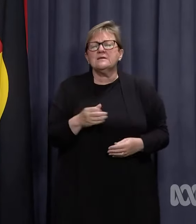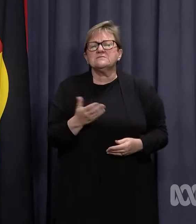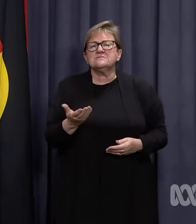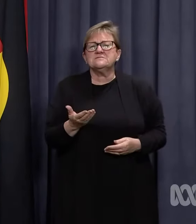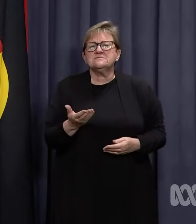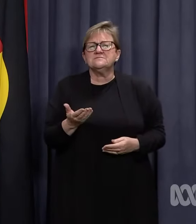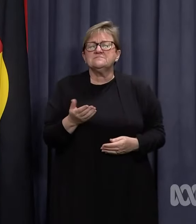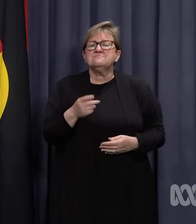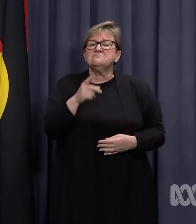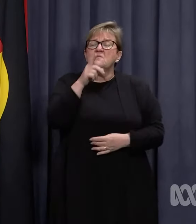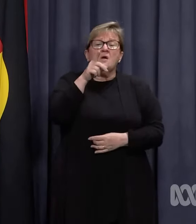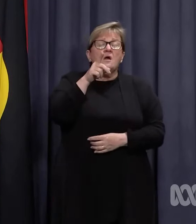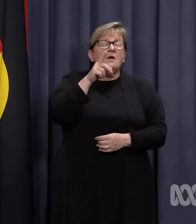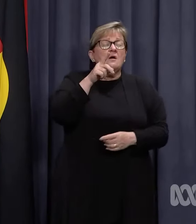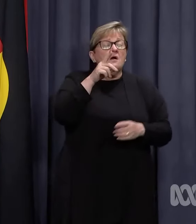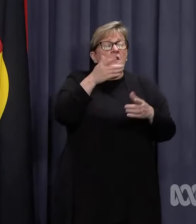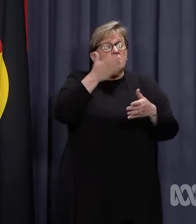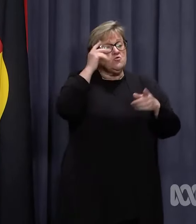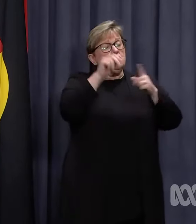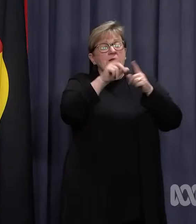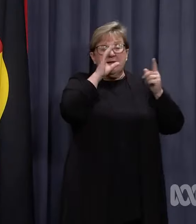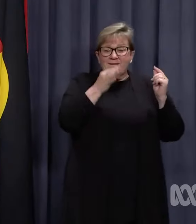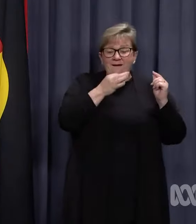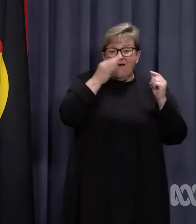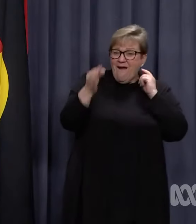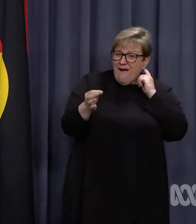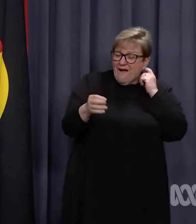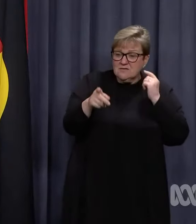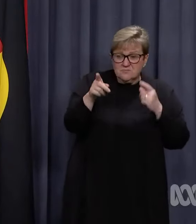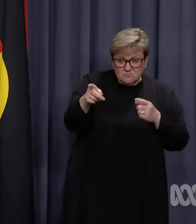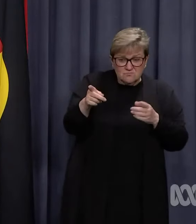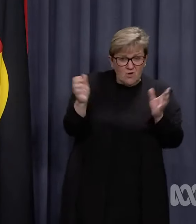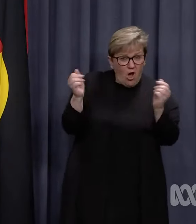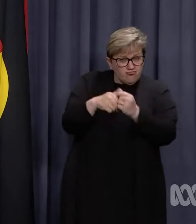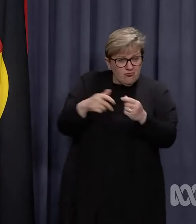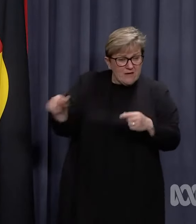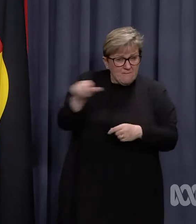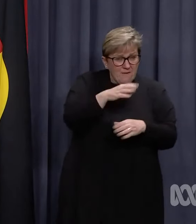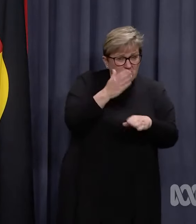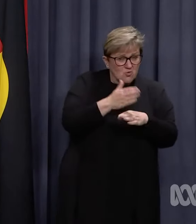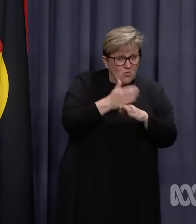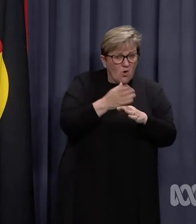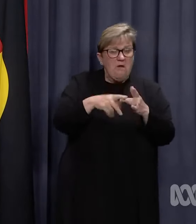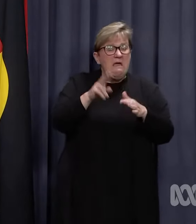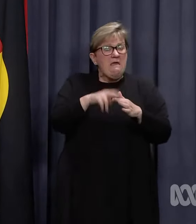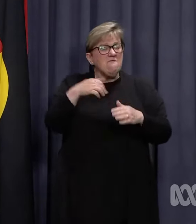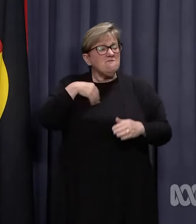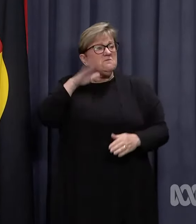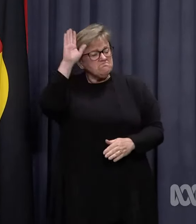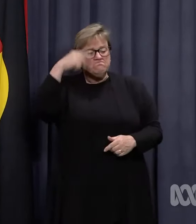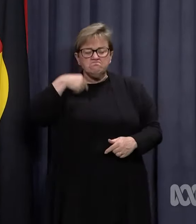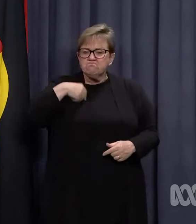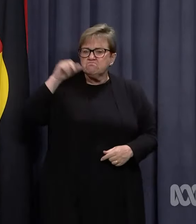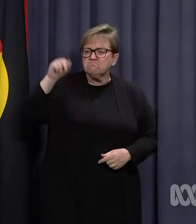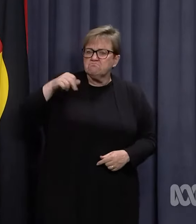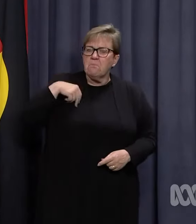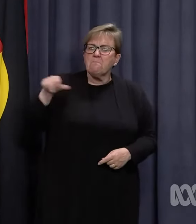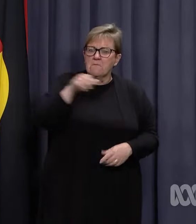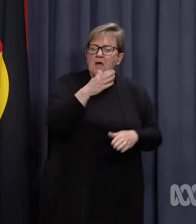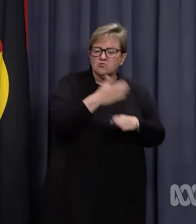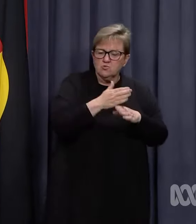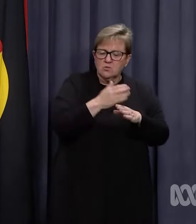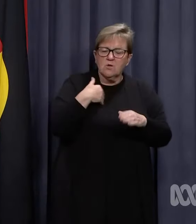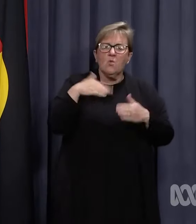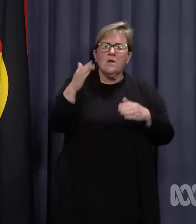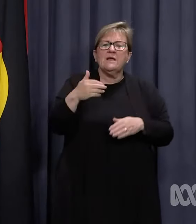They can be asked by the principal if they consent to return to work, and if they consent, they will be provided with